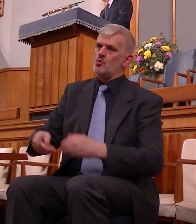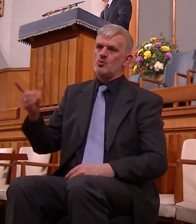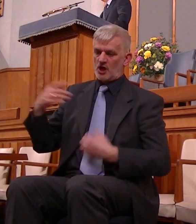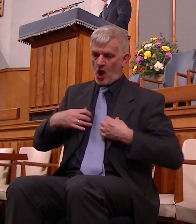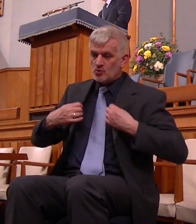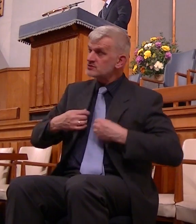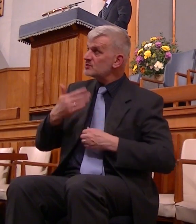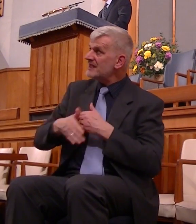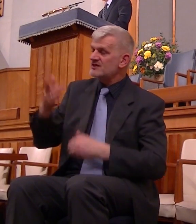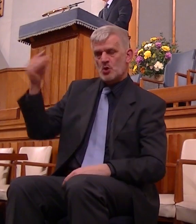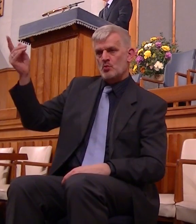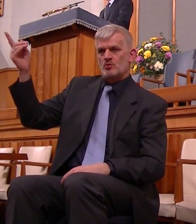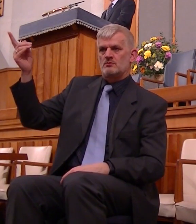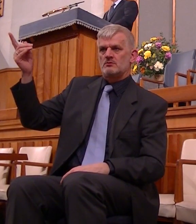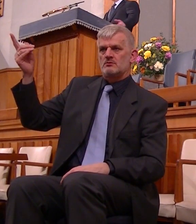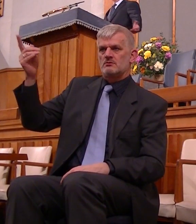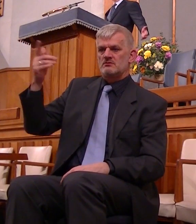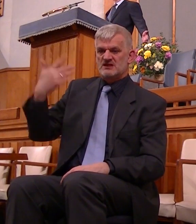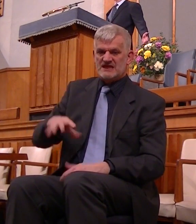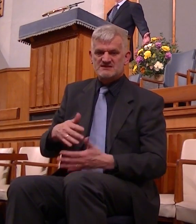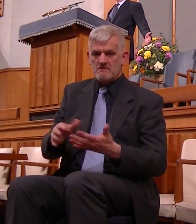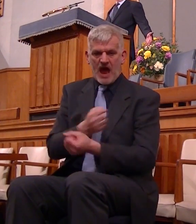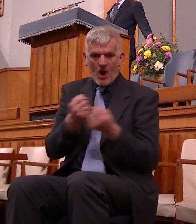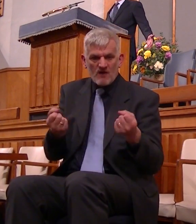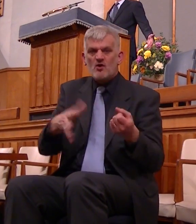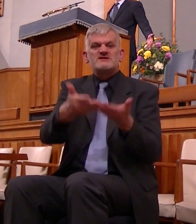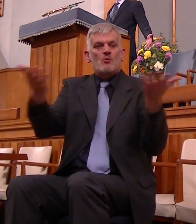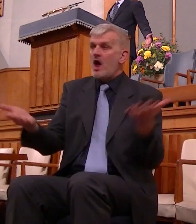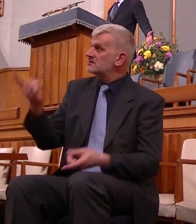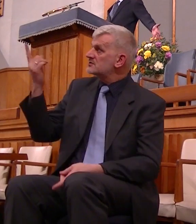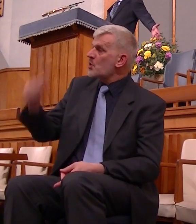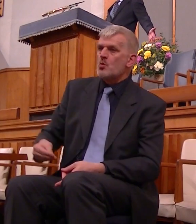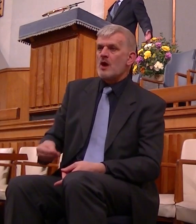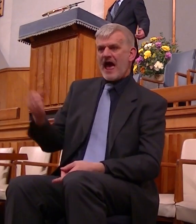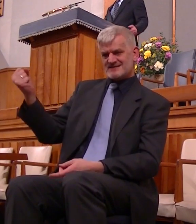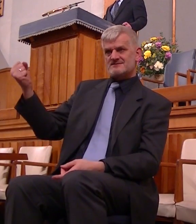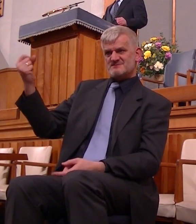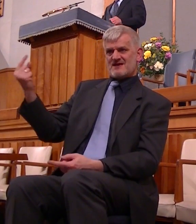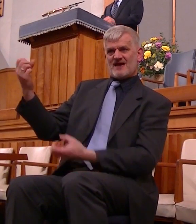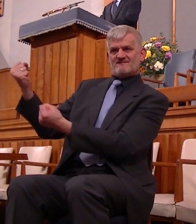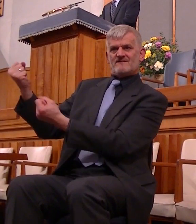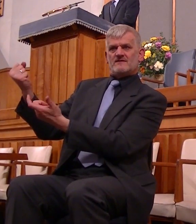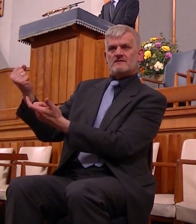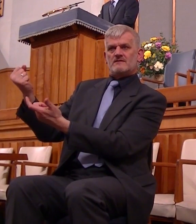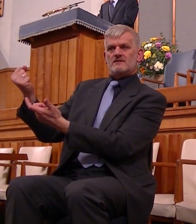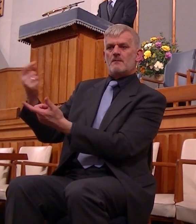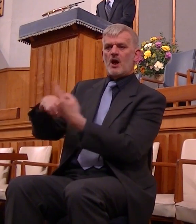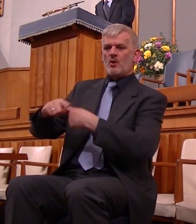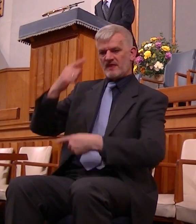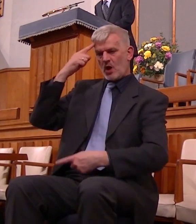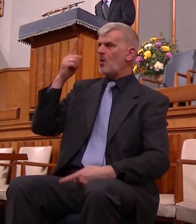no energy source but we think of ourselves as though we're God I can do it I am self